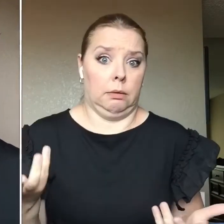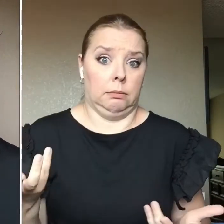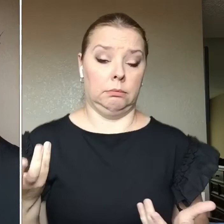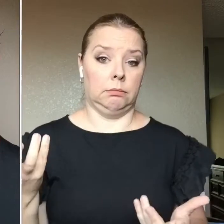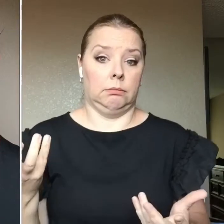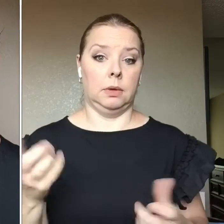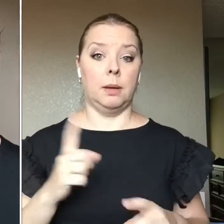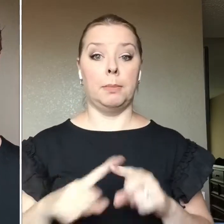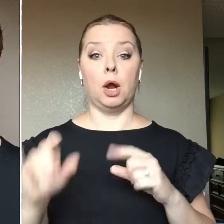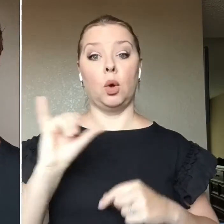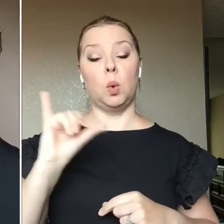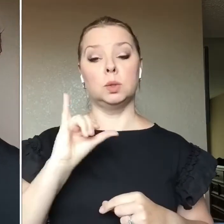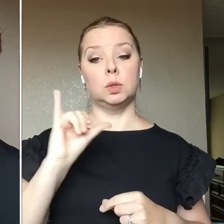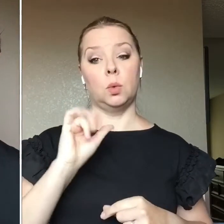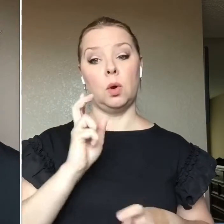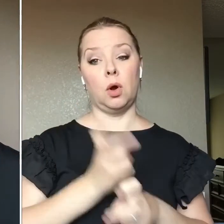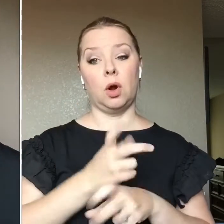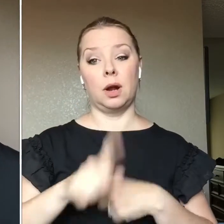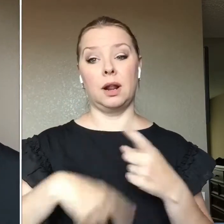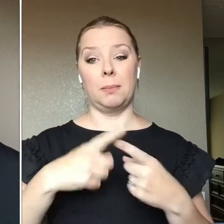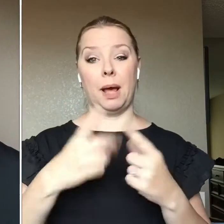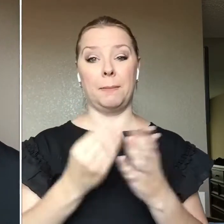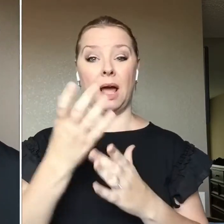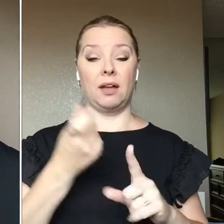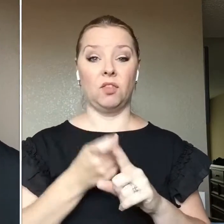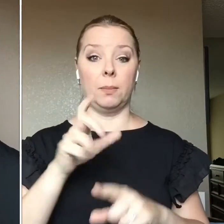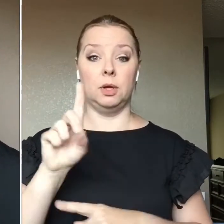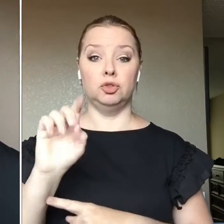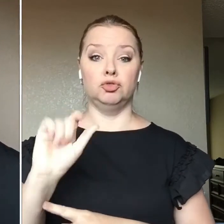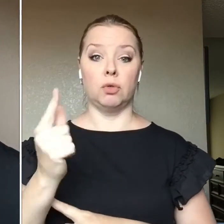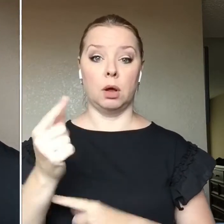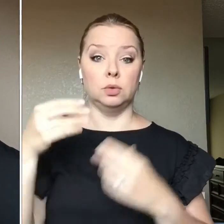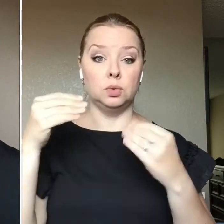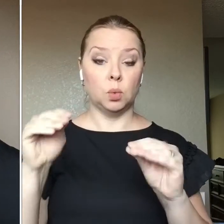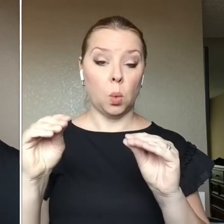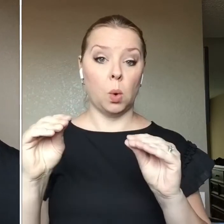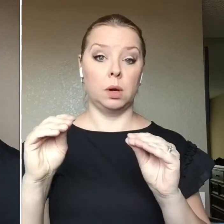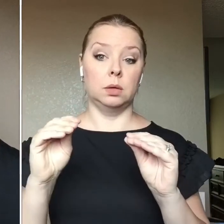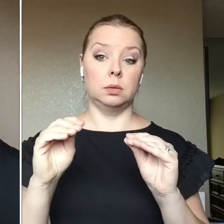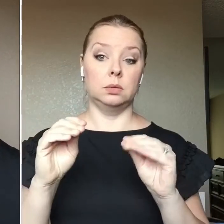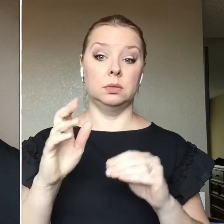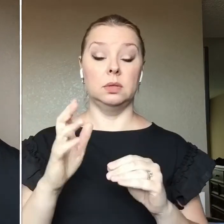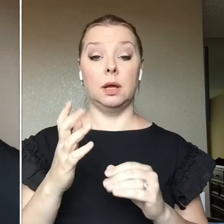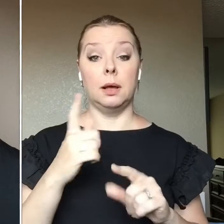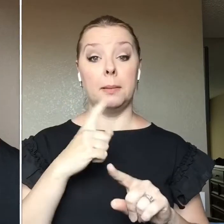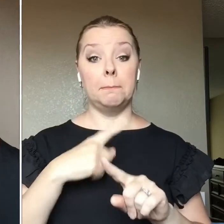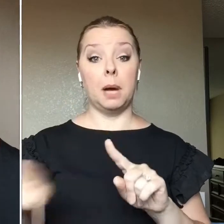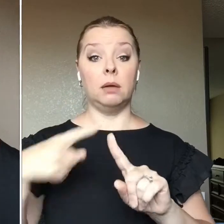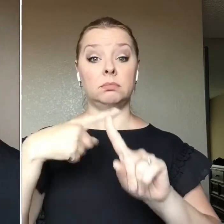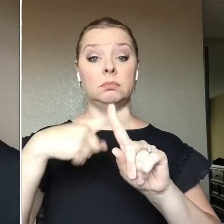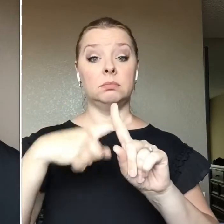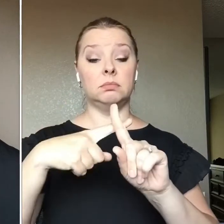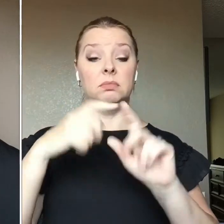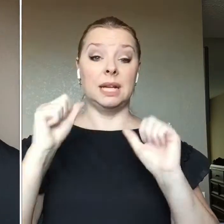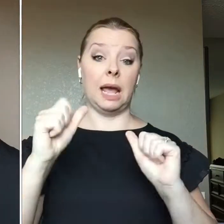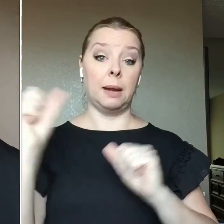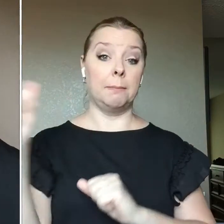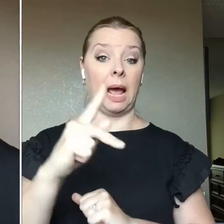also one of the difficult things about buying something from a drugstore One of the good things is a lot of stuff is return or exchangeable